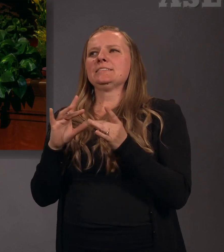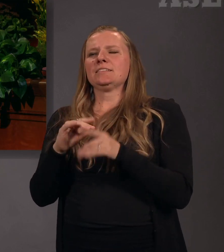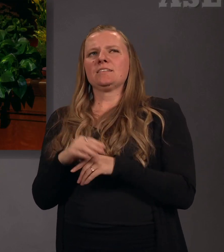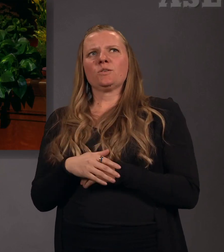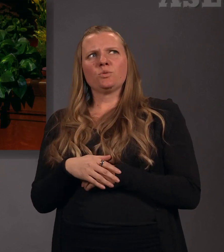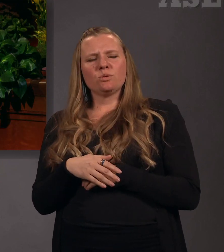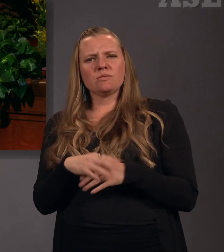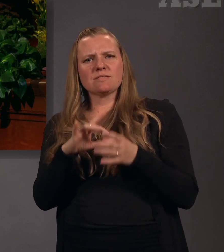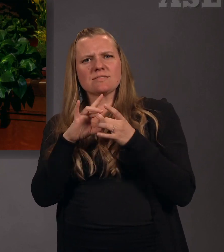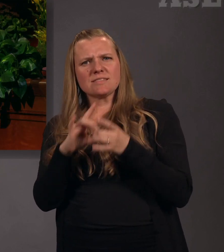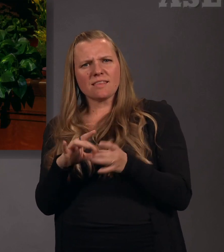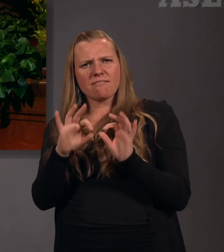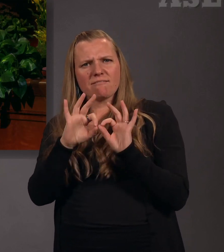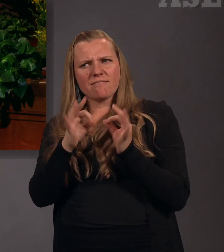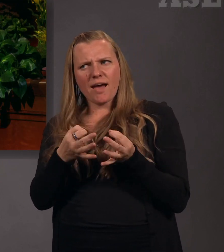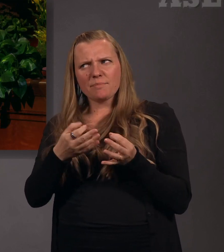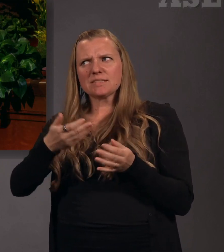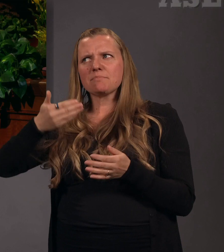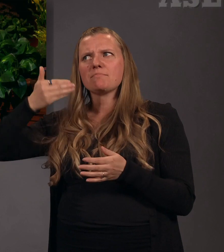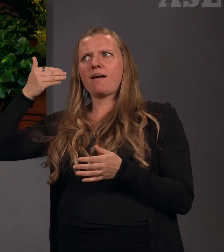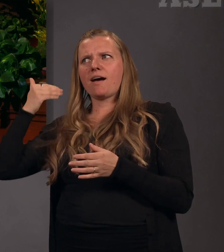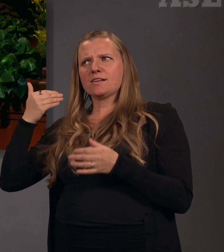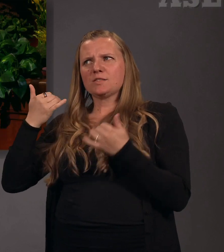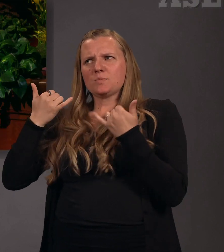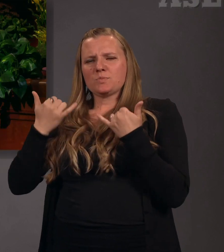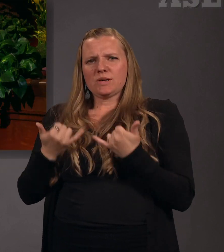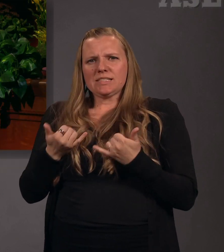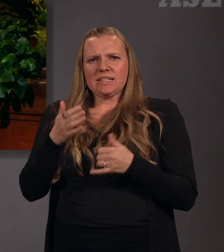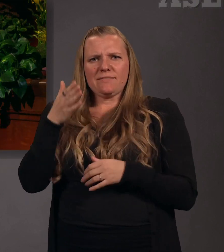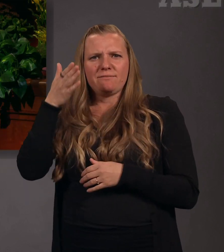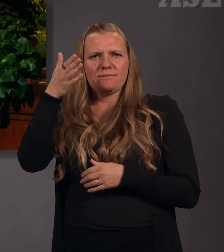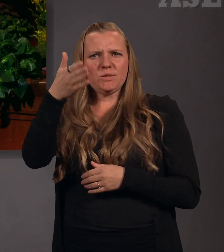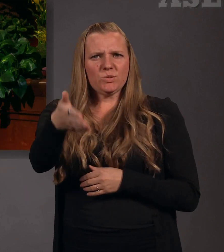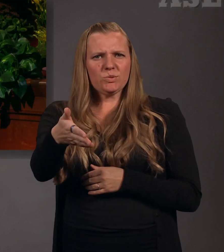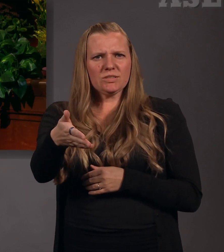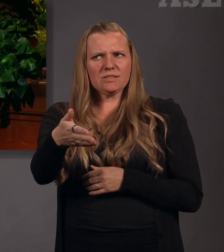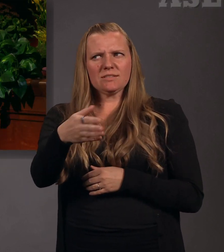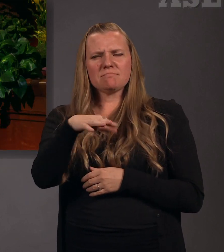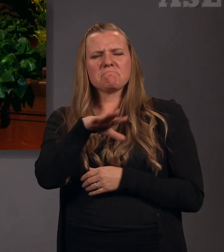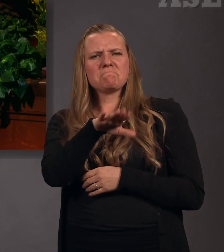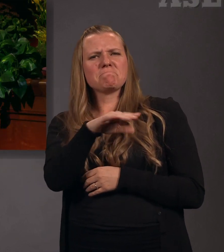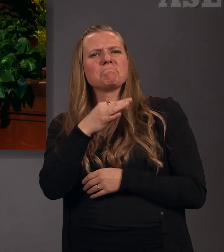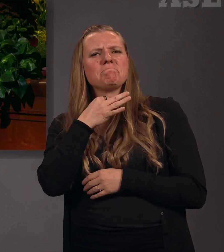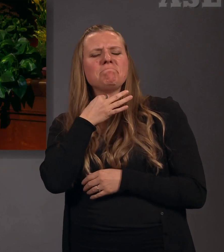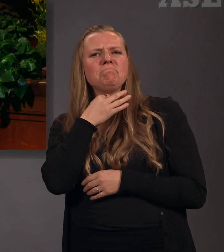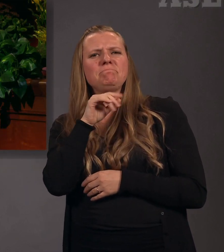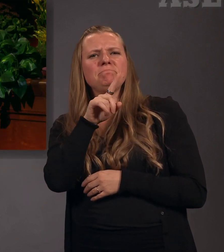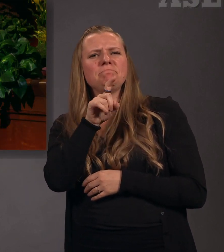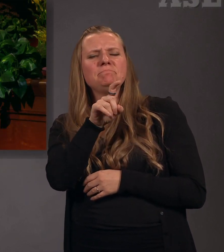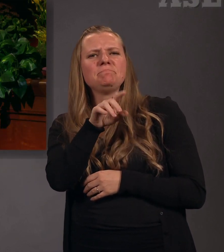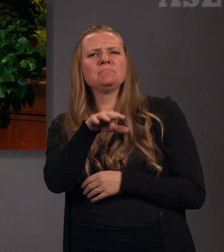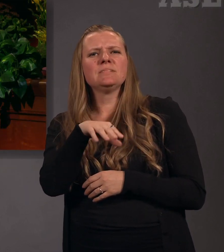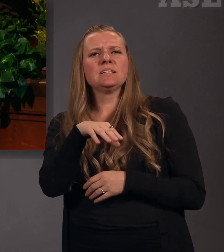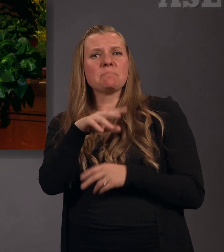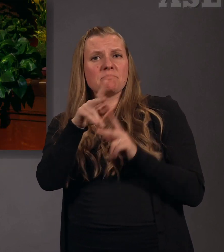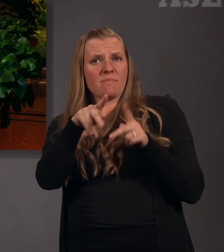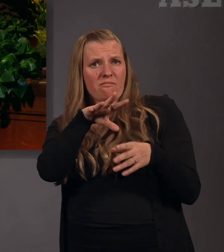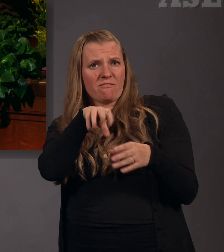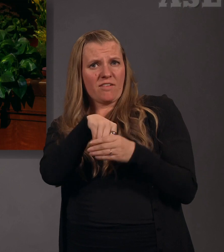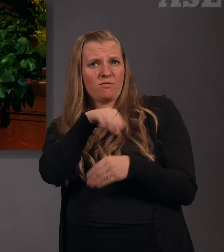uniting of families, both past, present, and future, this good man asked in all sincerity, do the members